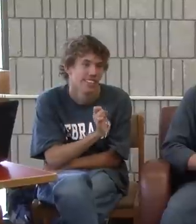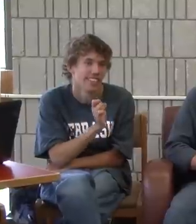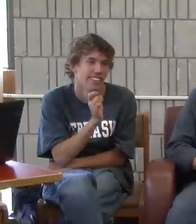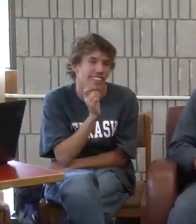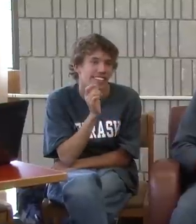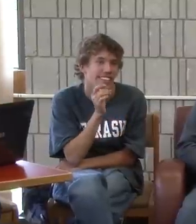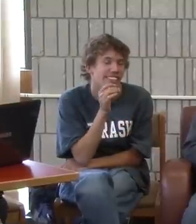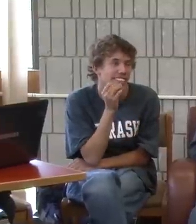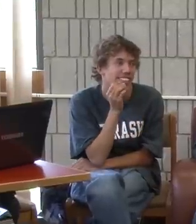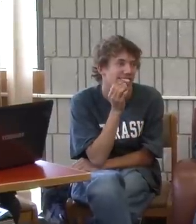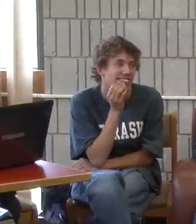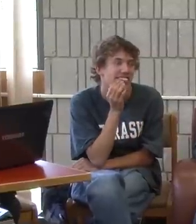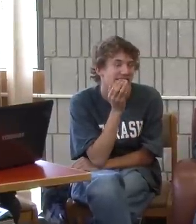That's a good question.